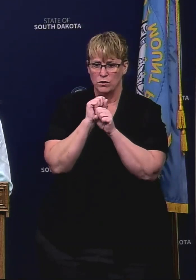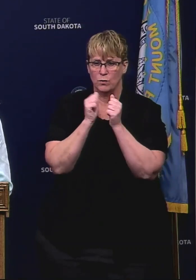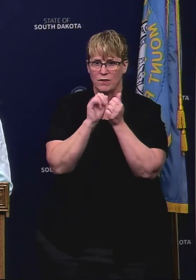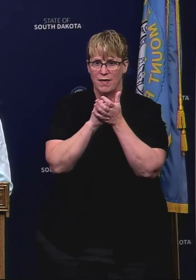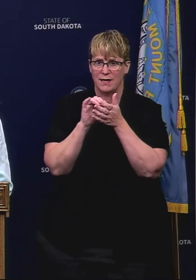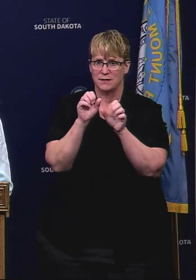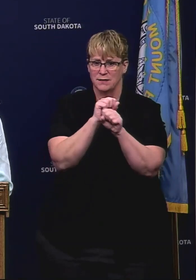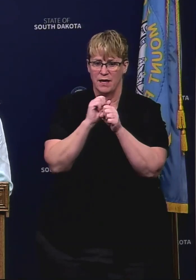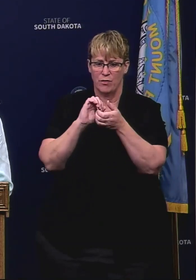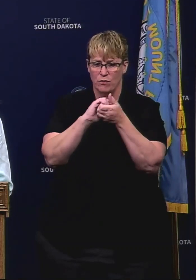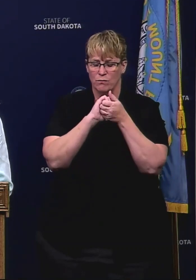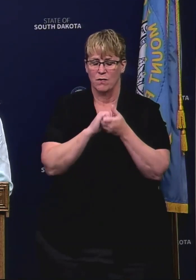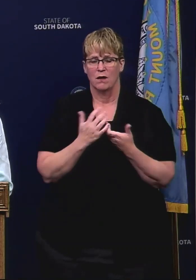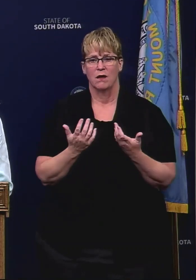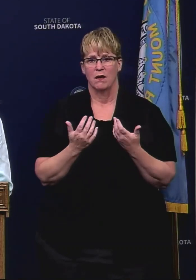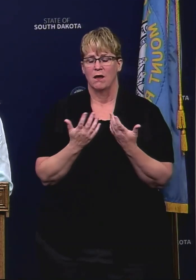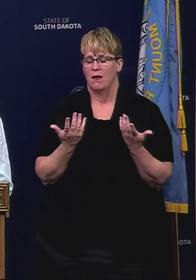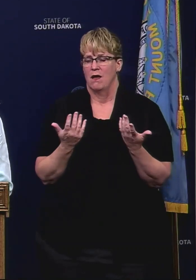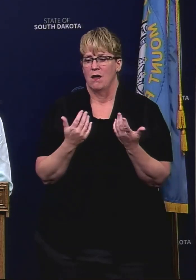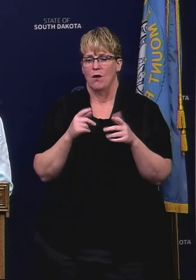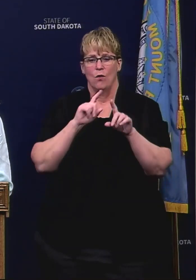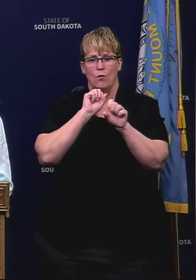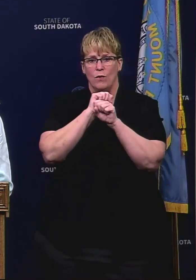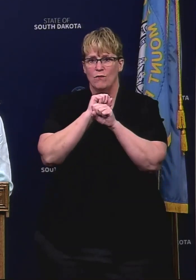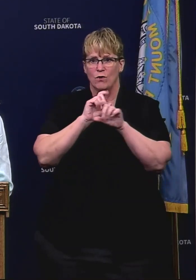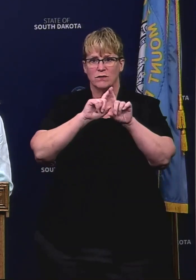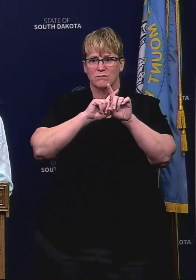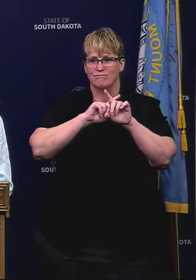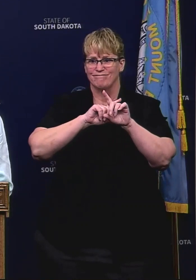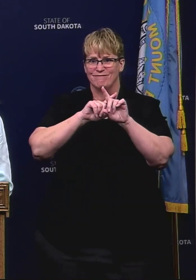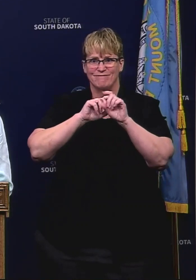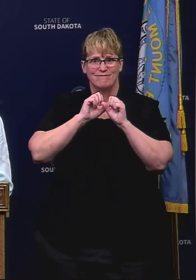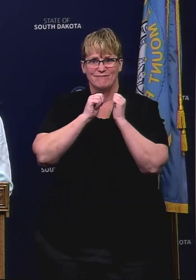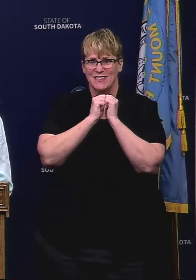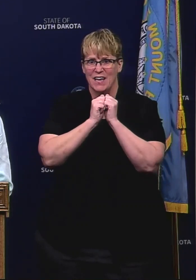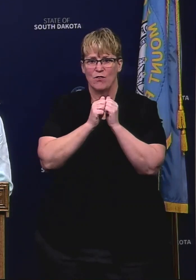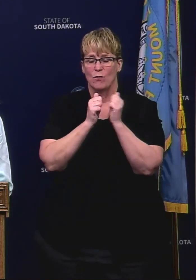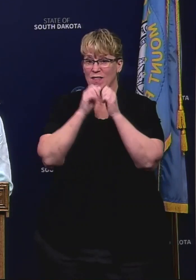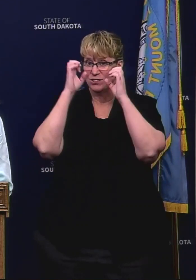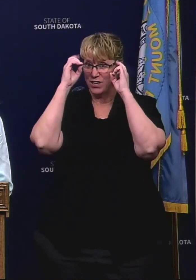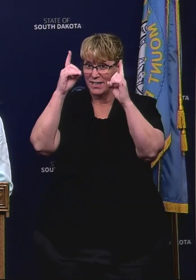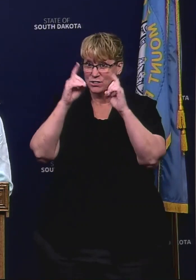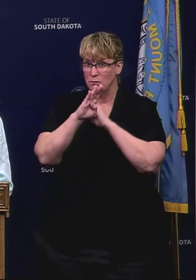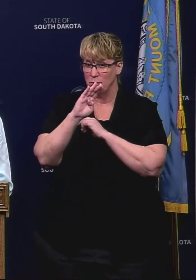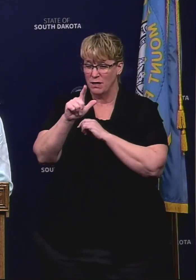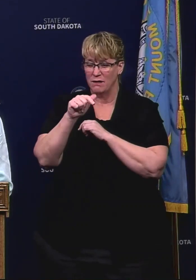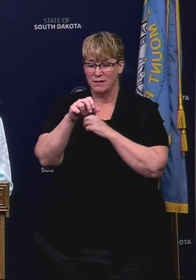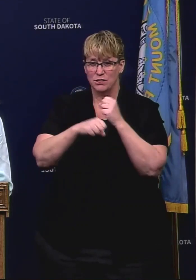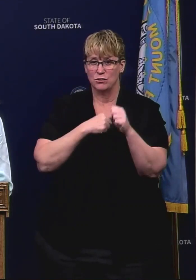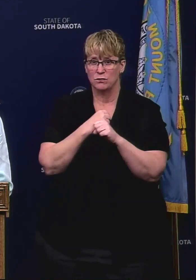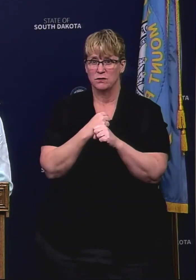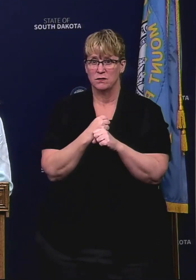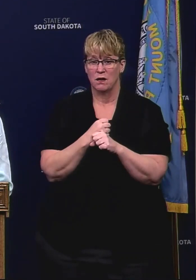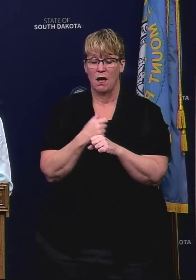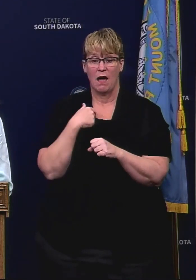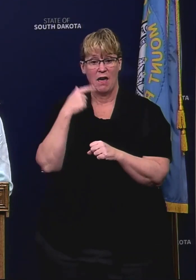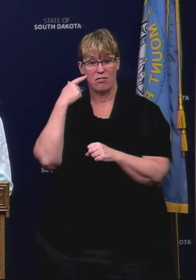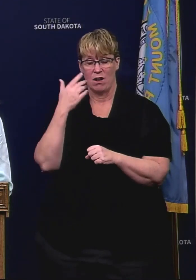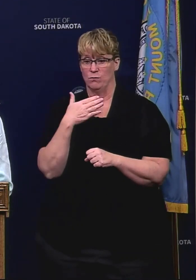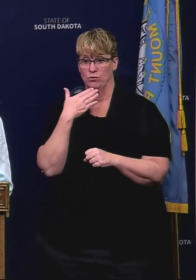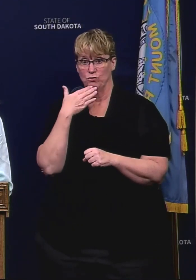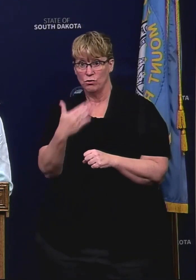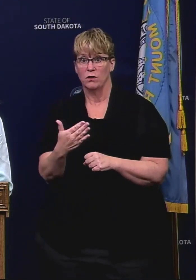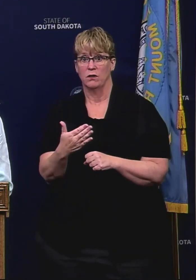those issues we also have worked on an education bill this year that I thought was a really big deal